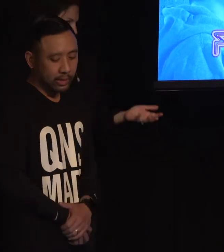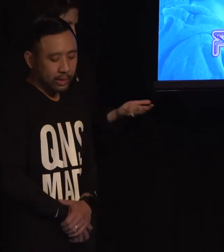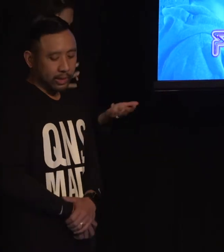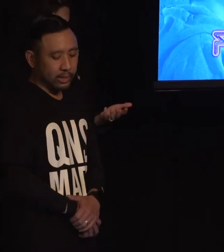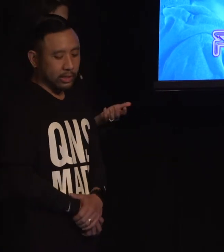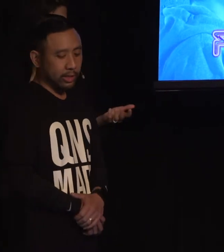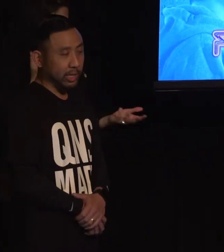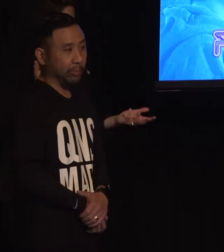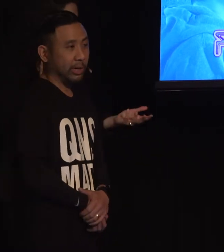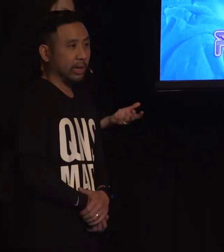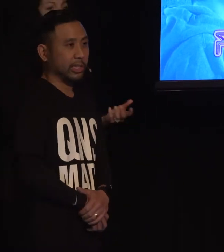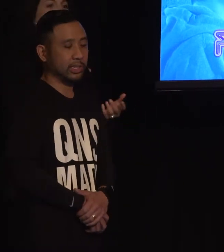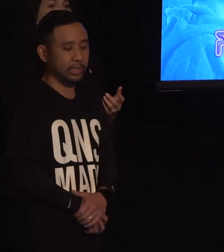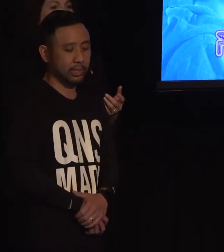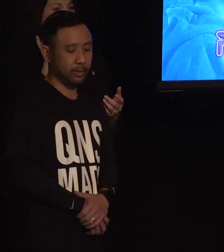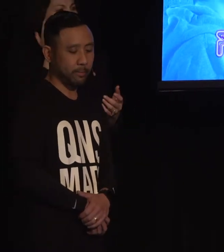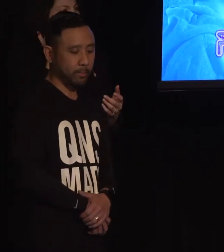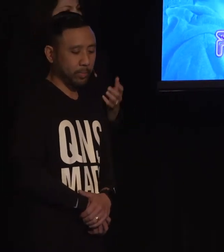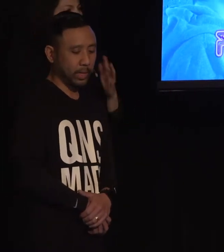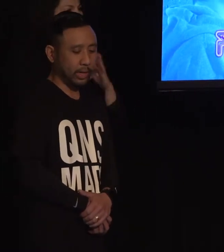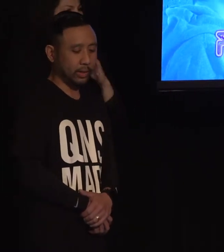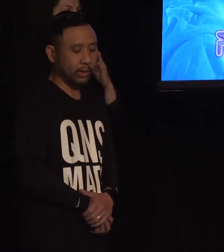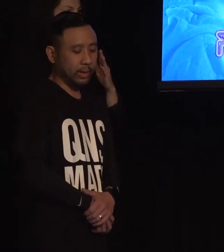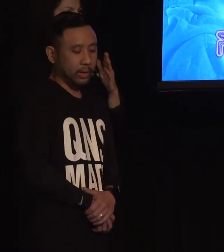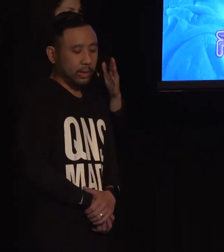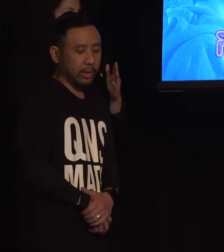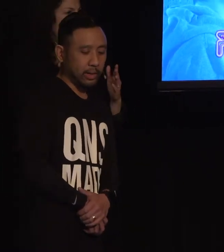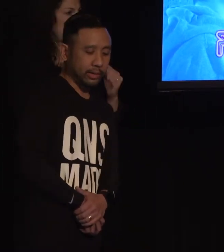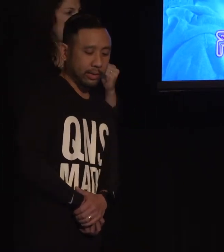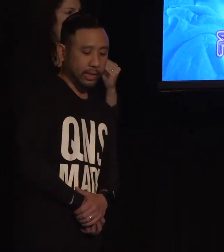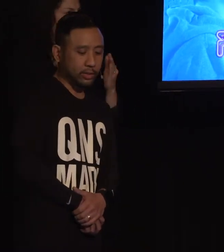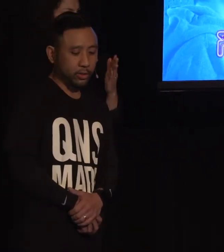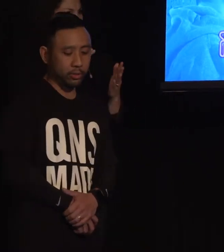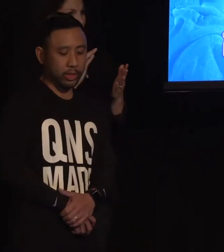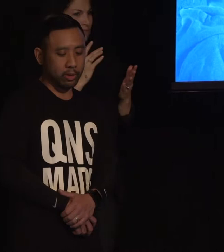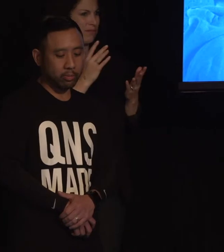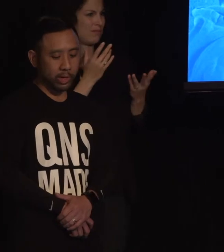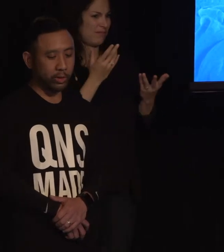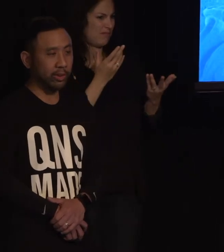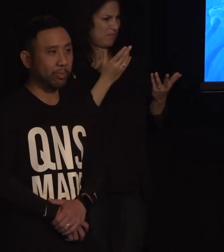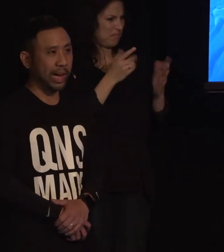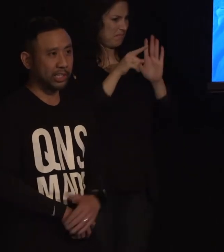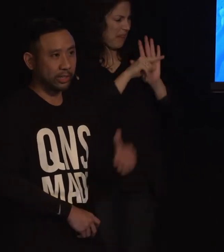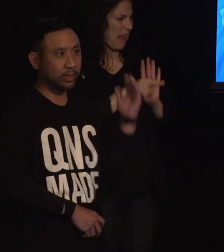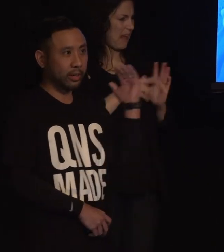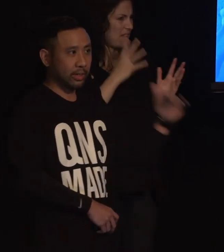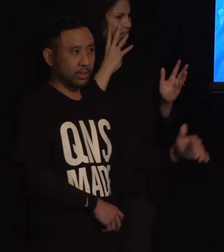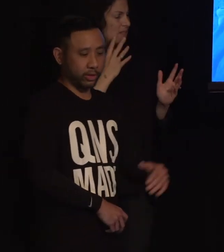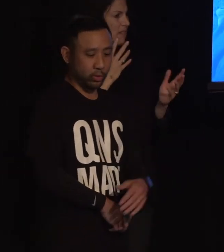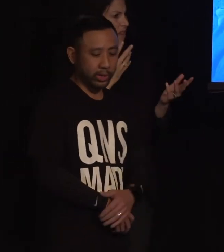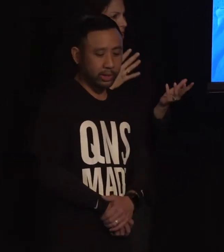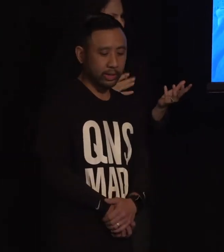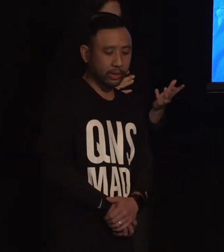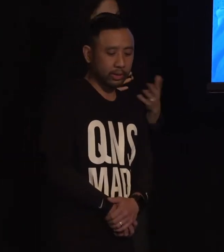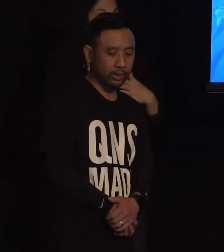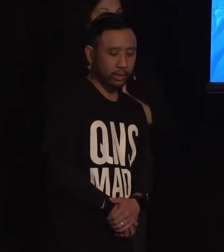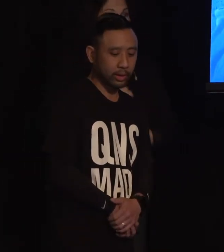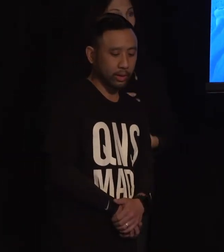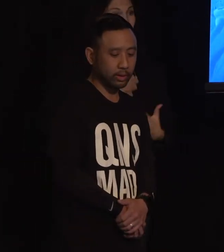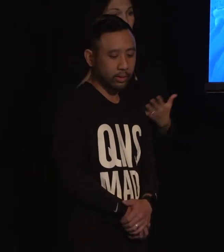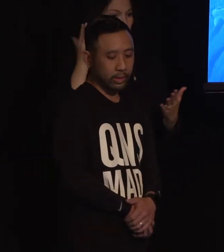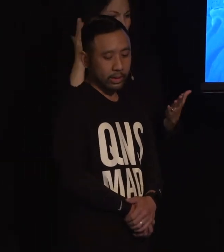filmmaking it suddenly became a curse. And that led to you know, my creative passion sort of dwindling